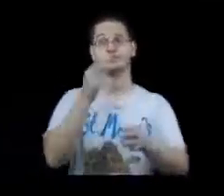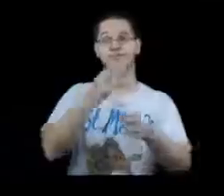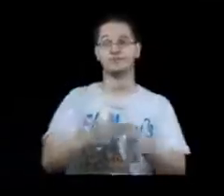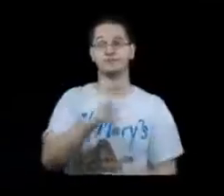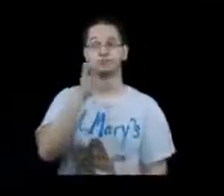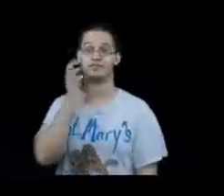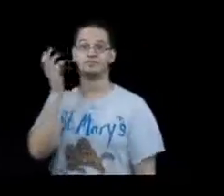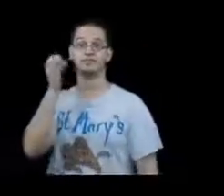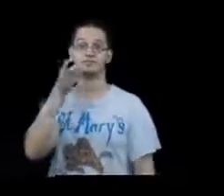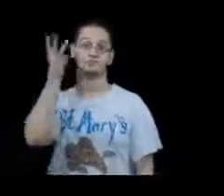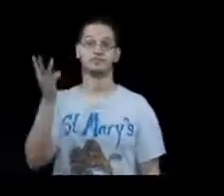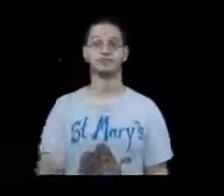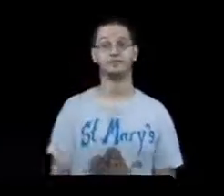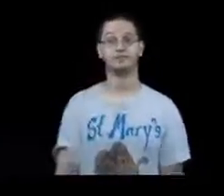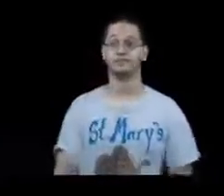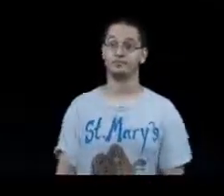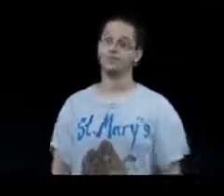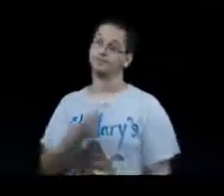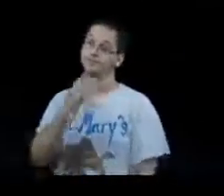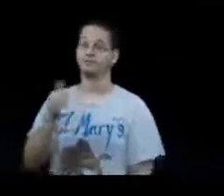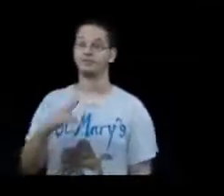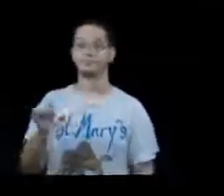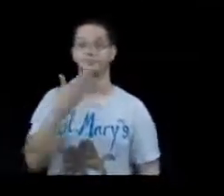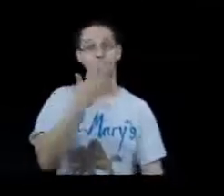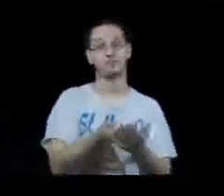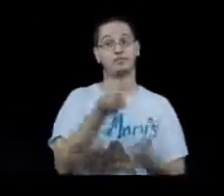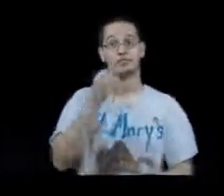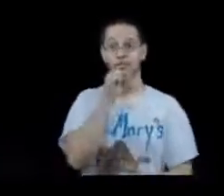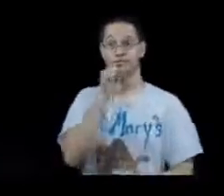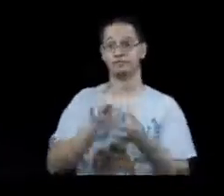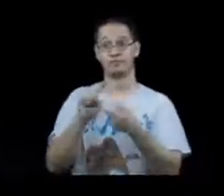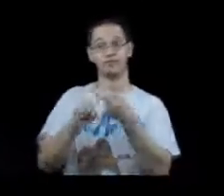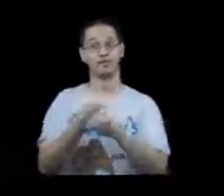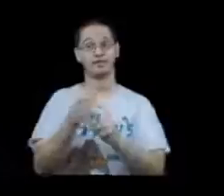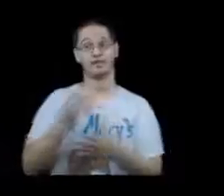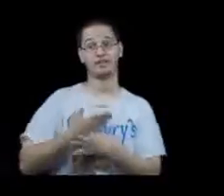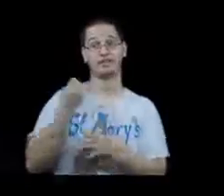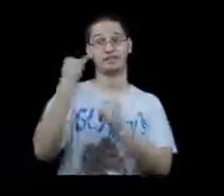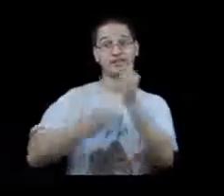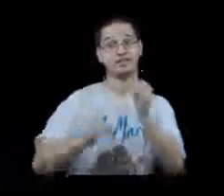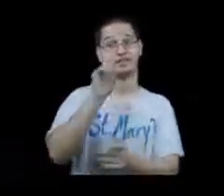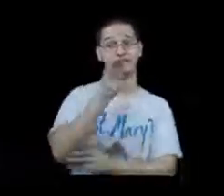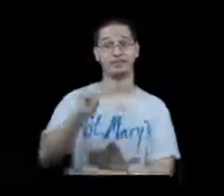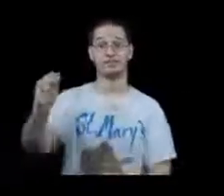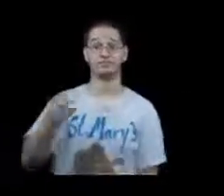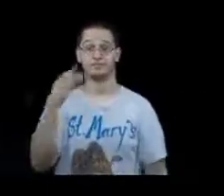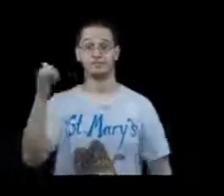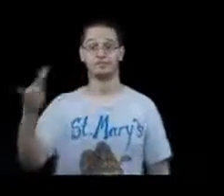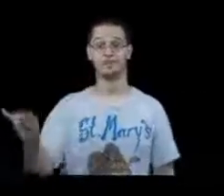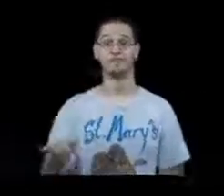Wine And for my good old buddies I spent my last time Now wine is good to